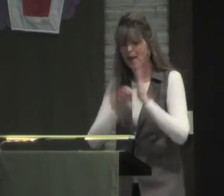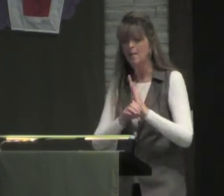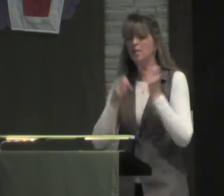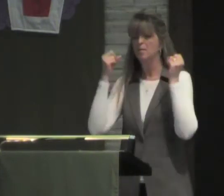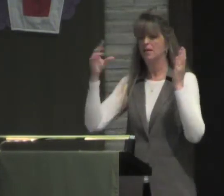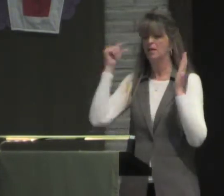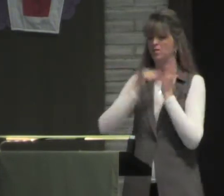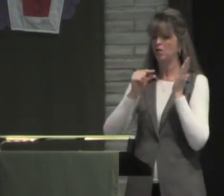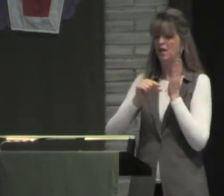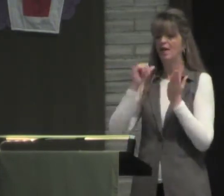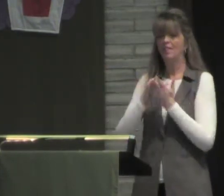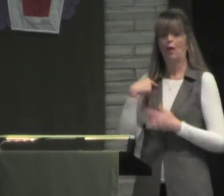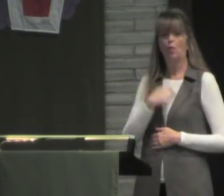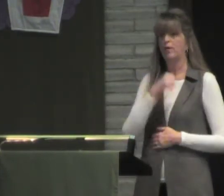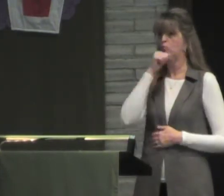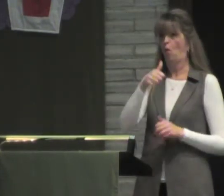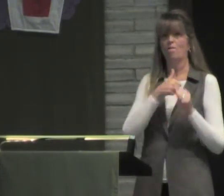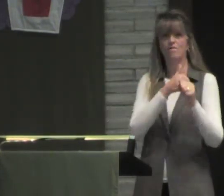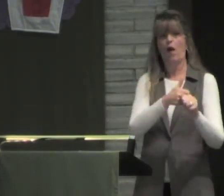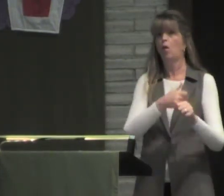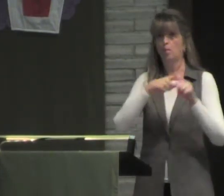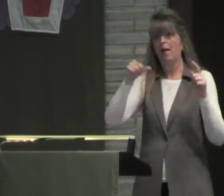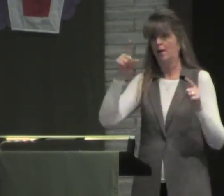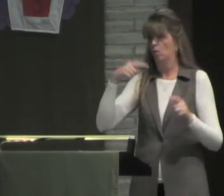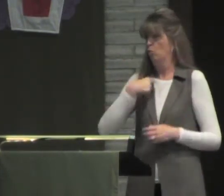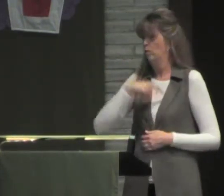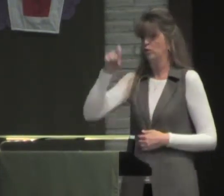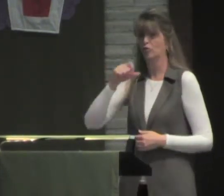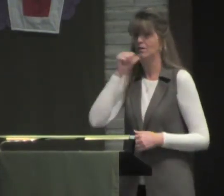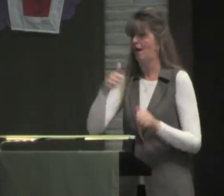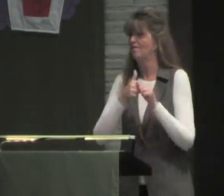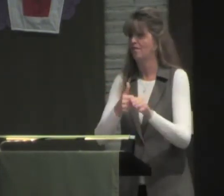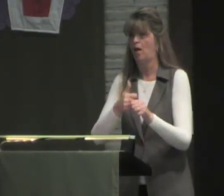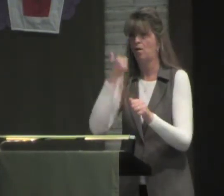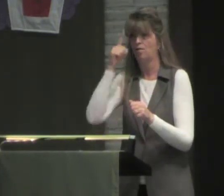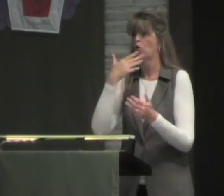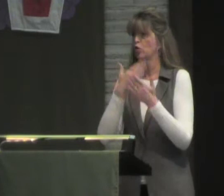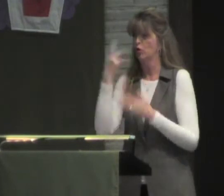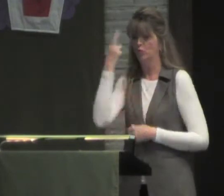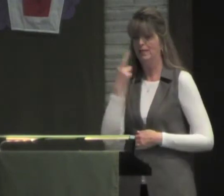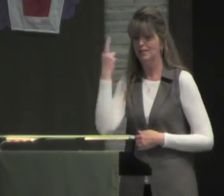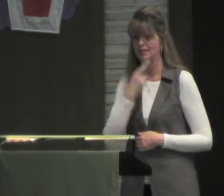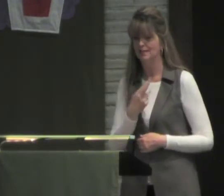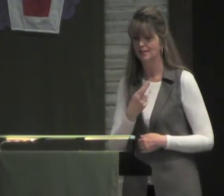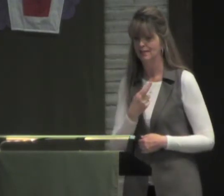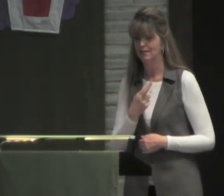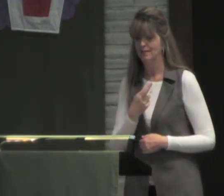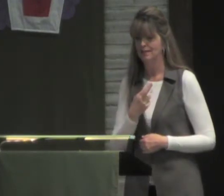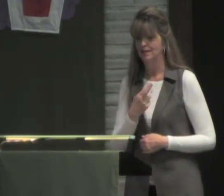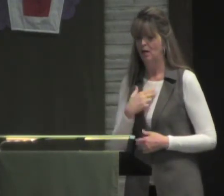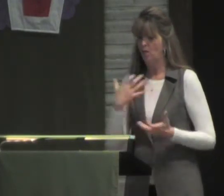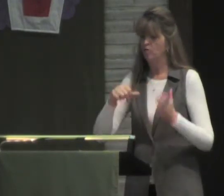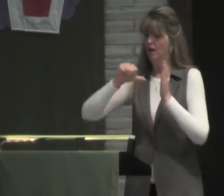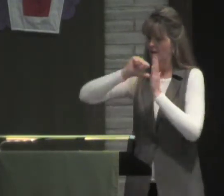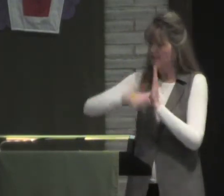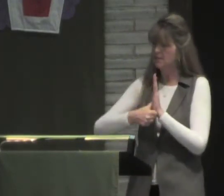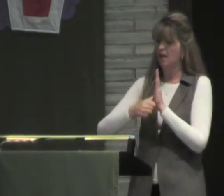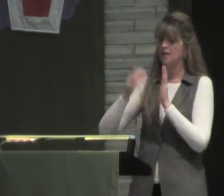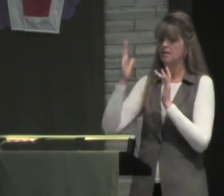We recognize that there are so many commandments and passages in scripture that we don't follow for very good reasons. And